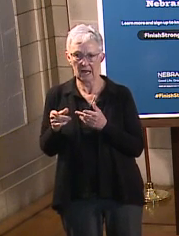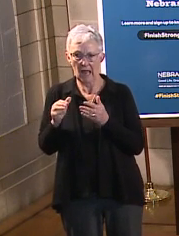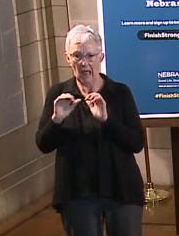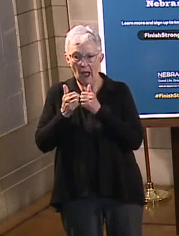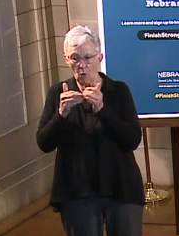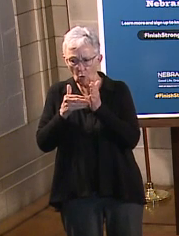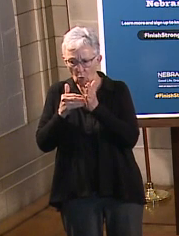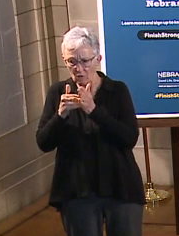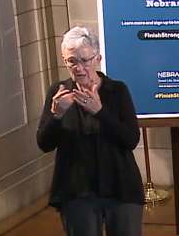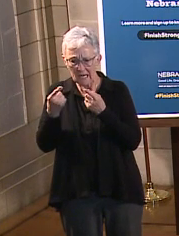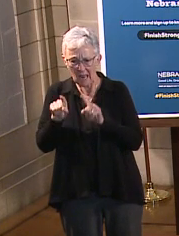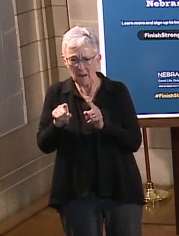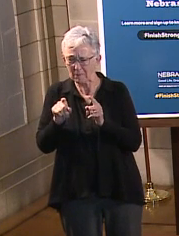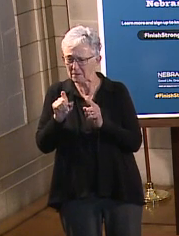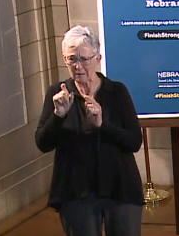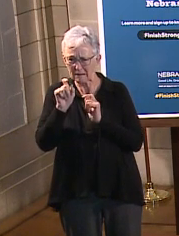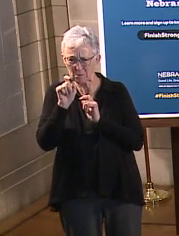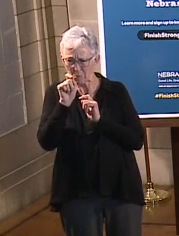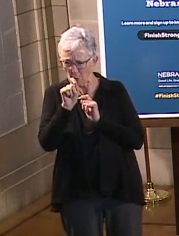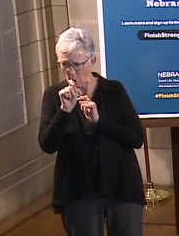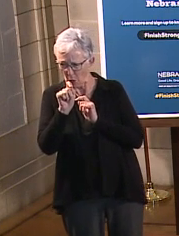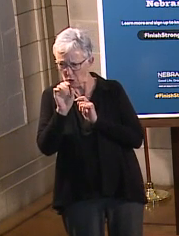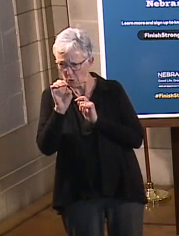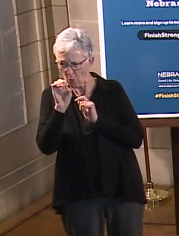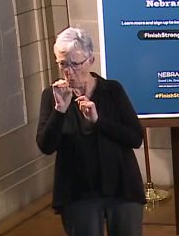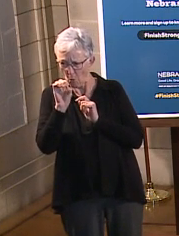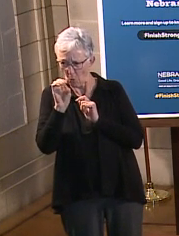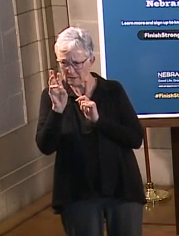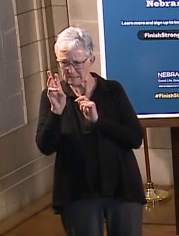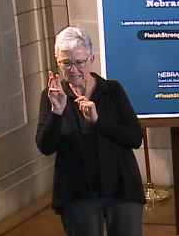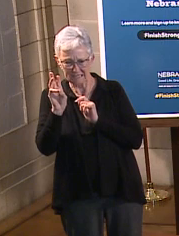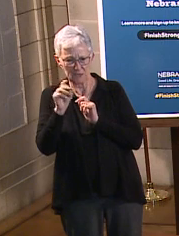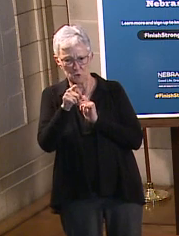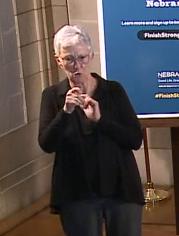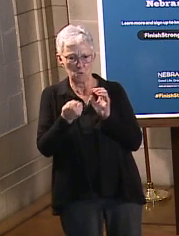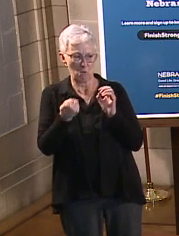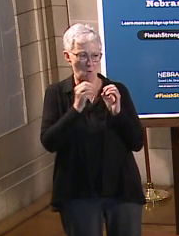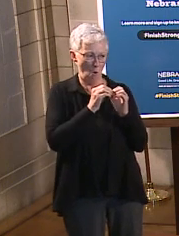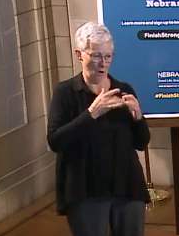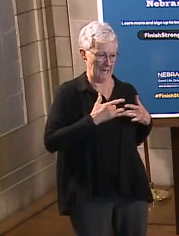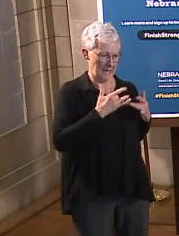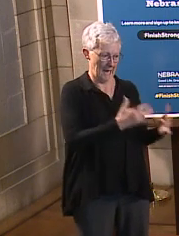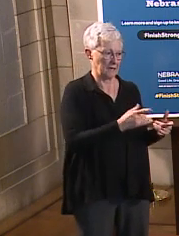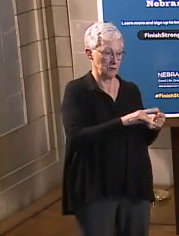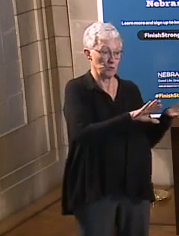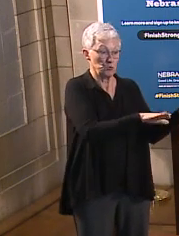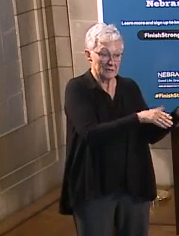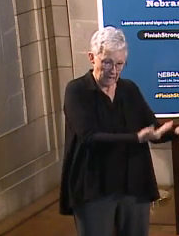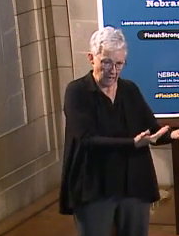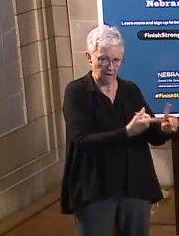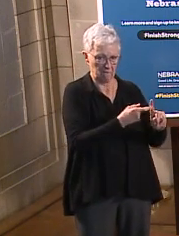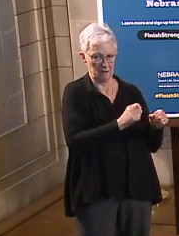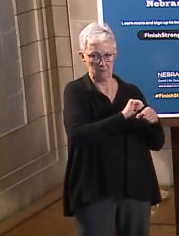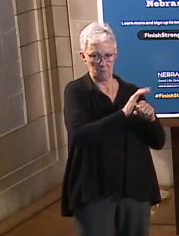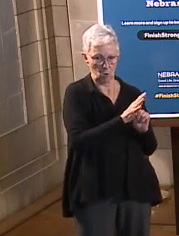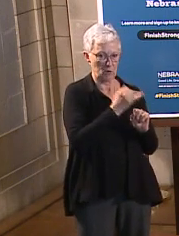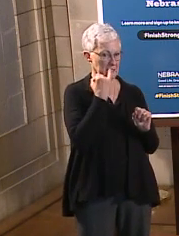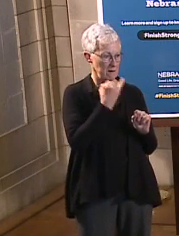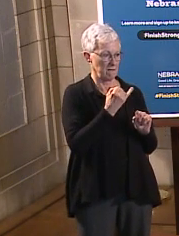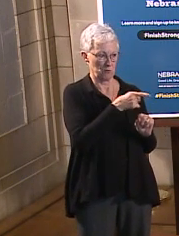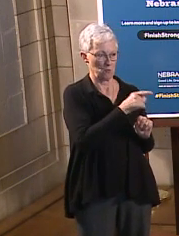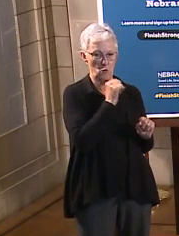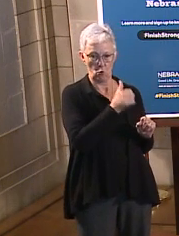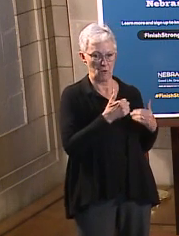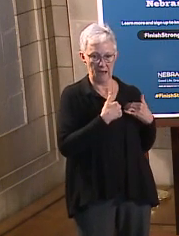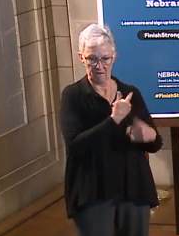% time, as Felicia was talking about, you're about 16 or 17 times more likely to die of COVID than even having a blood clotting